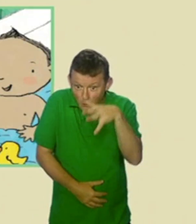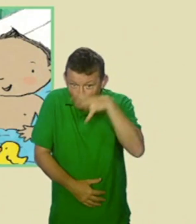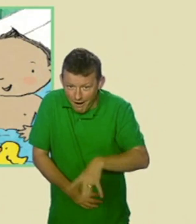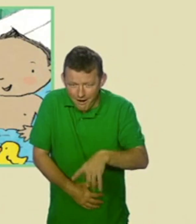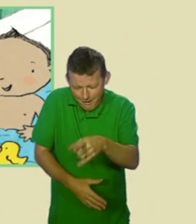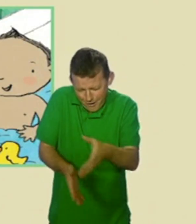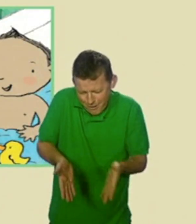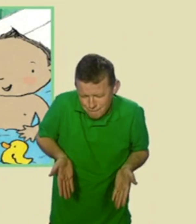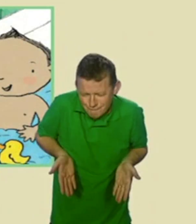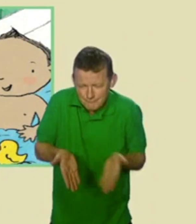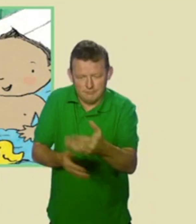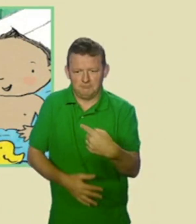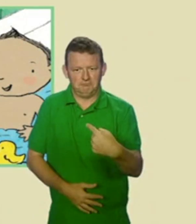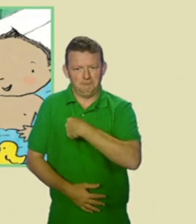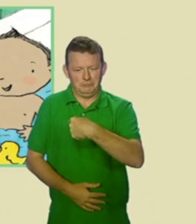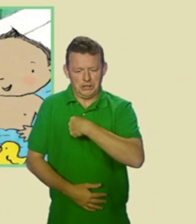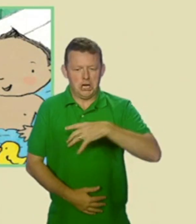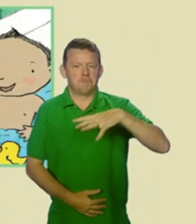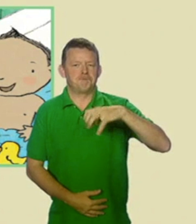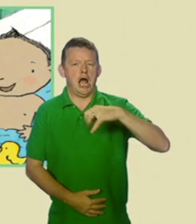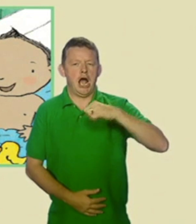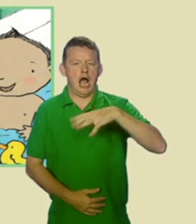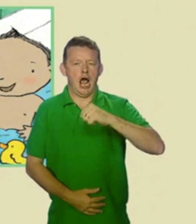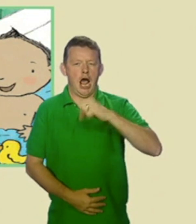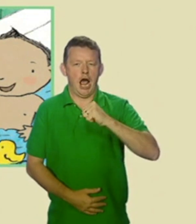Do you want the duck? I'll have the sponge.